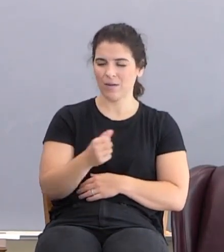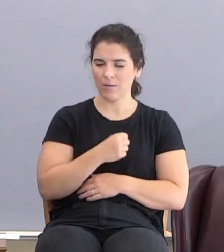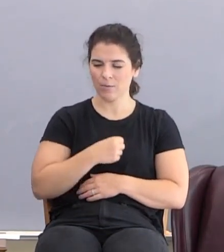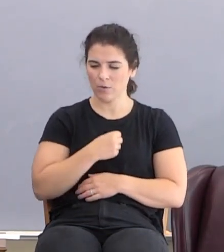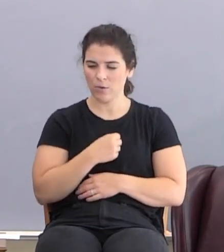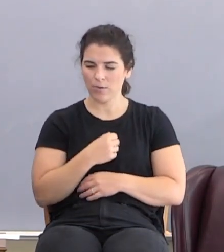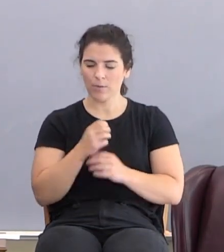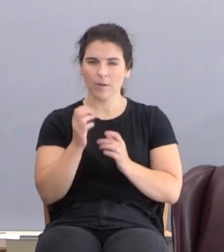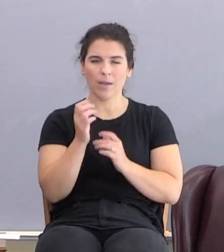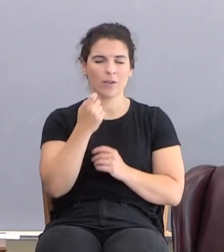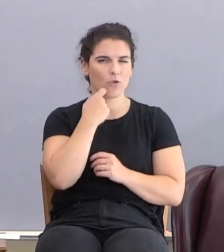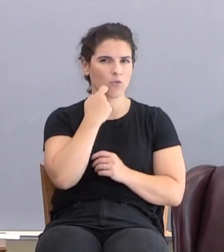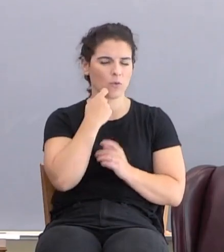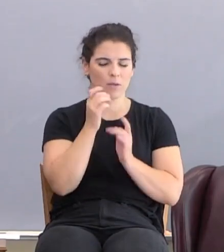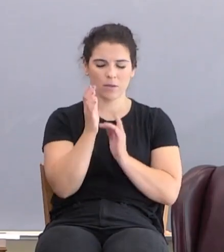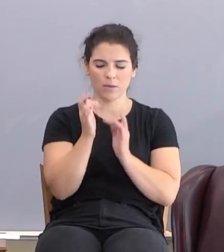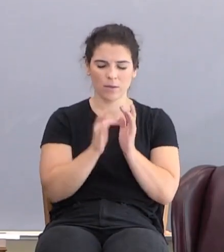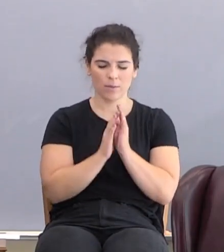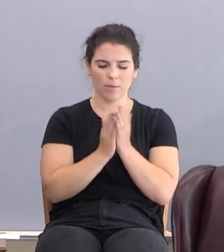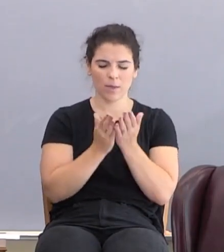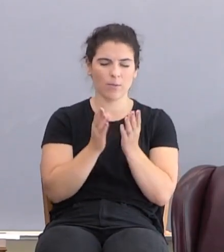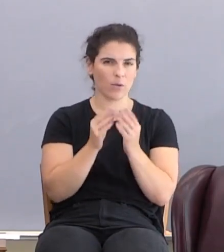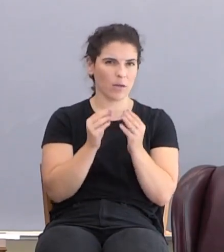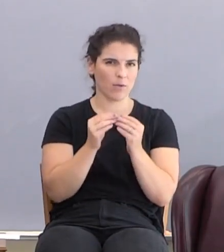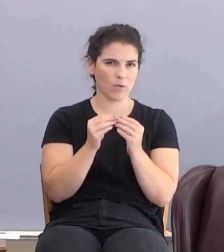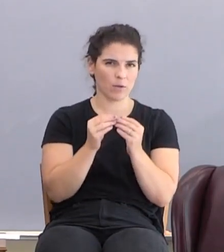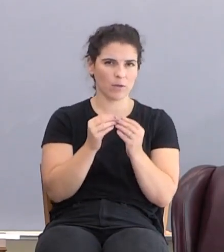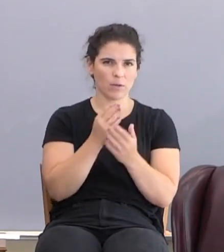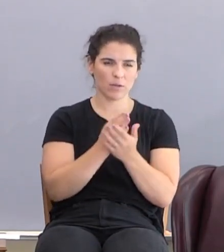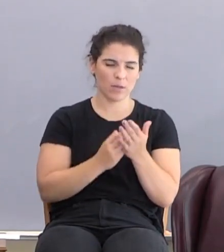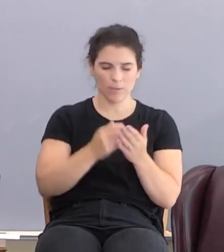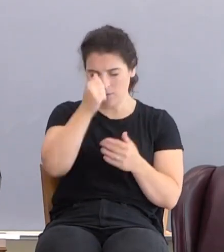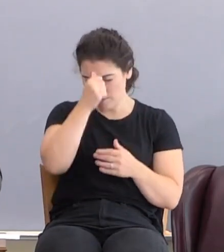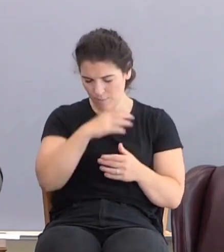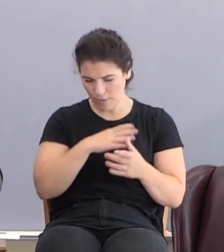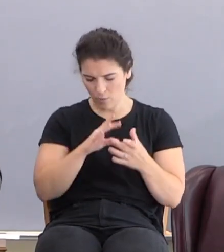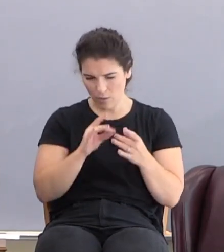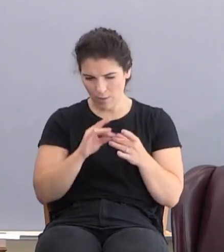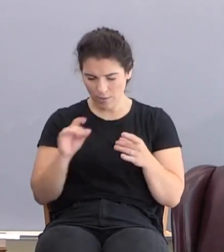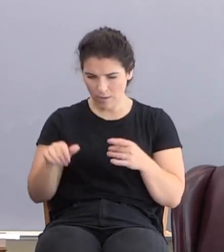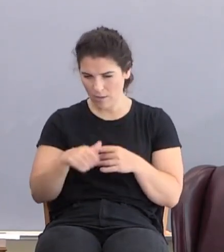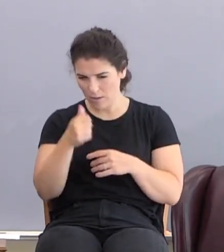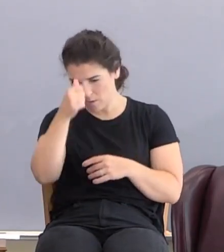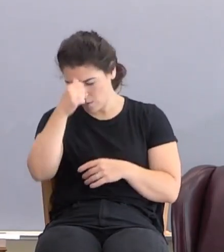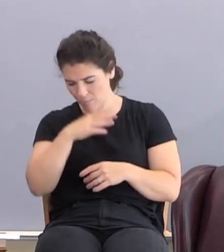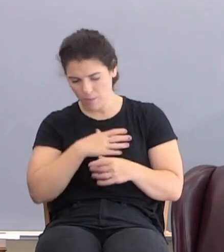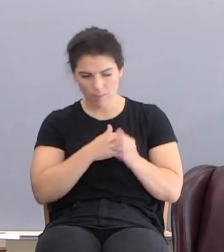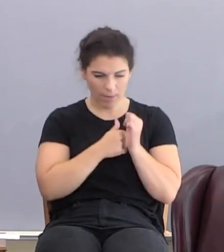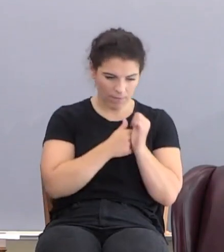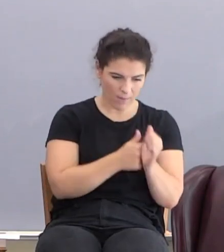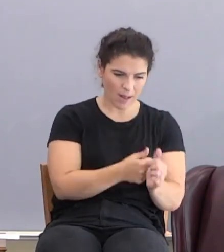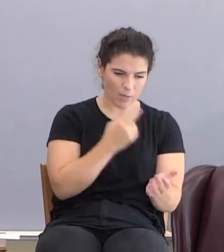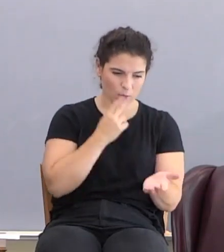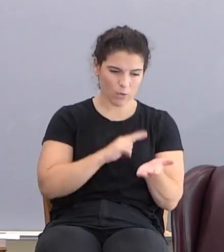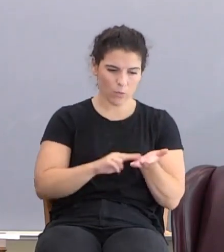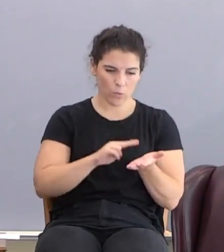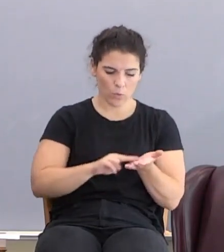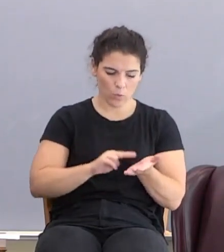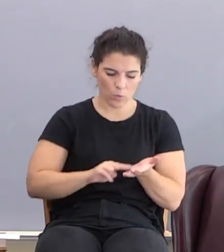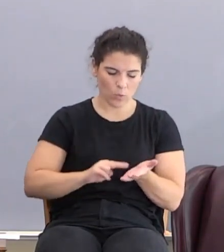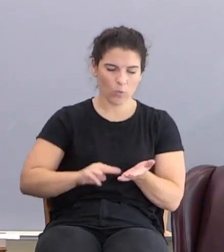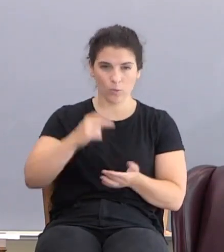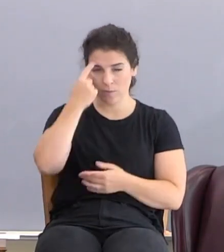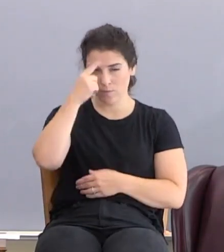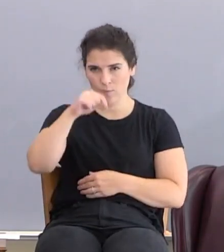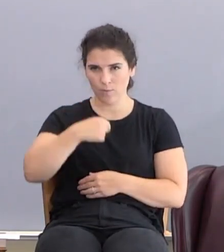At the Bible, recent Bible conference, some of the guys were complimenting some of the other guys were going by their notes. You know, for me,